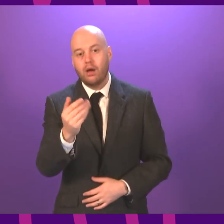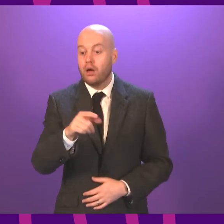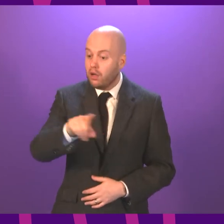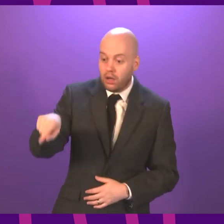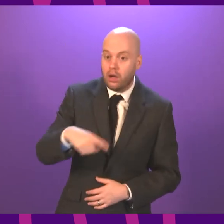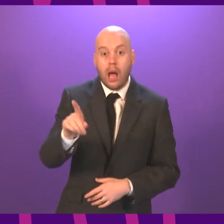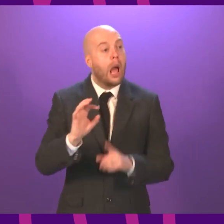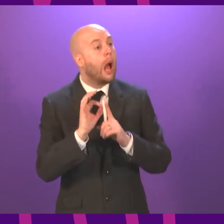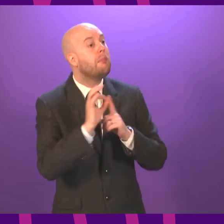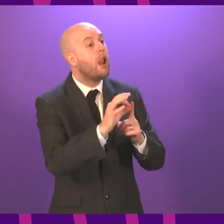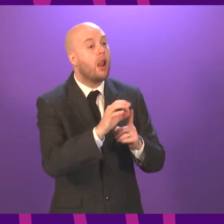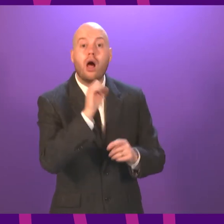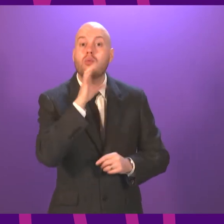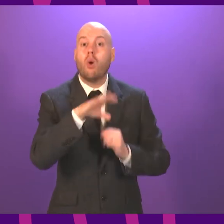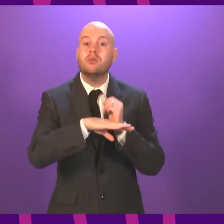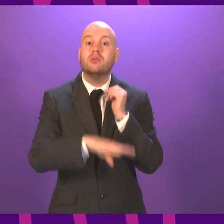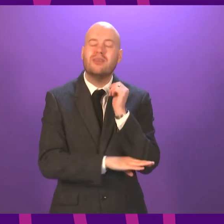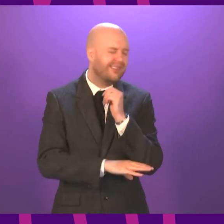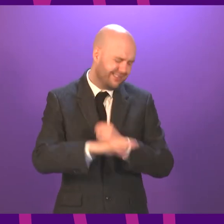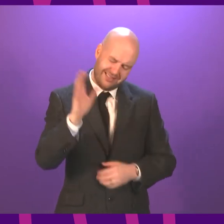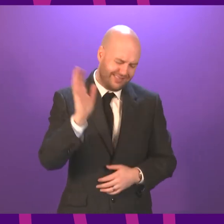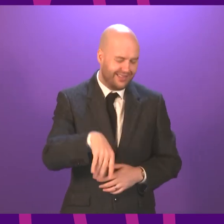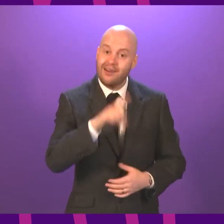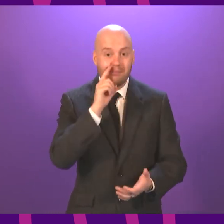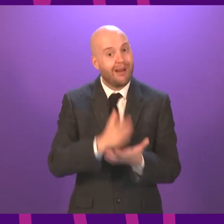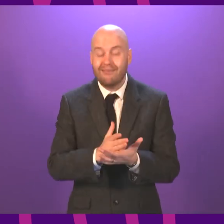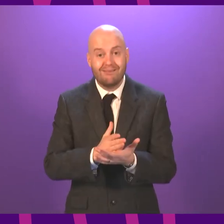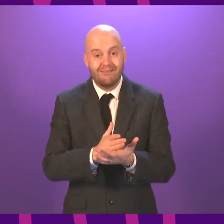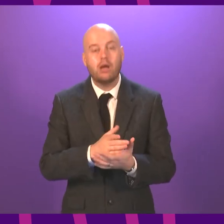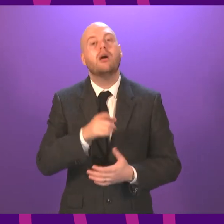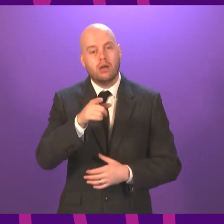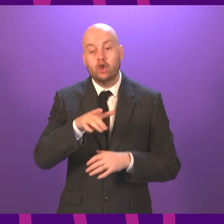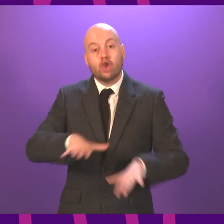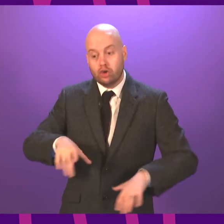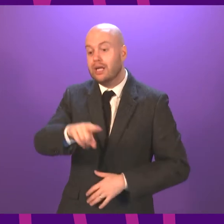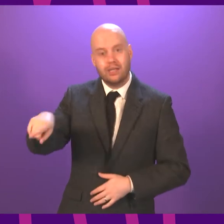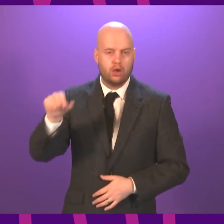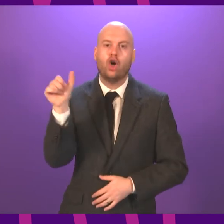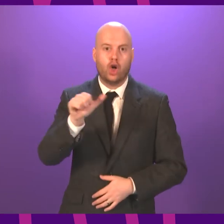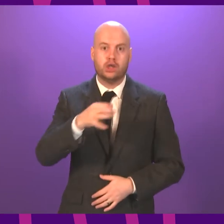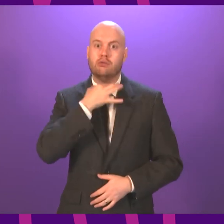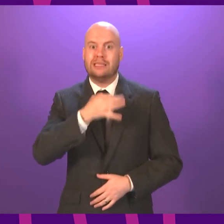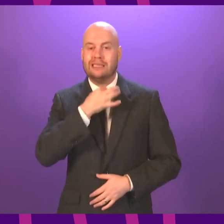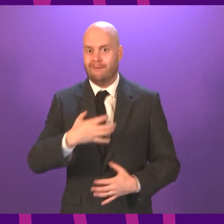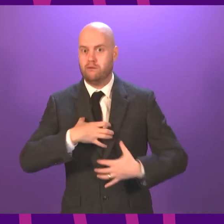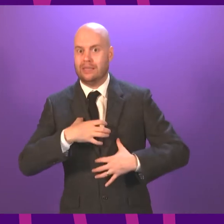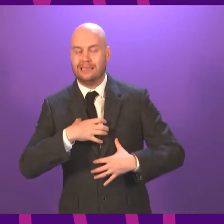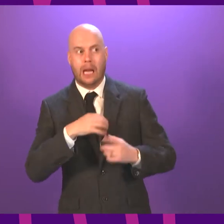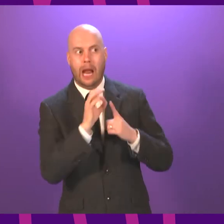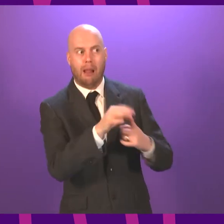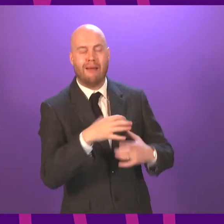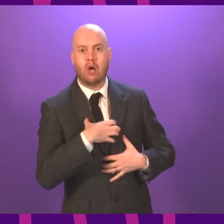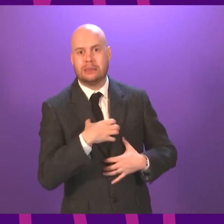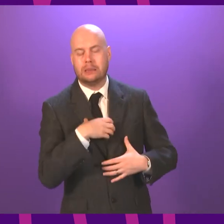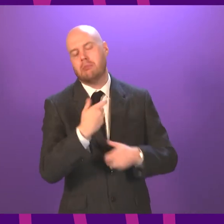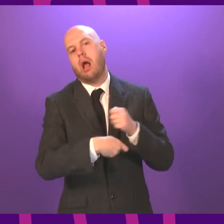how rare she says it is, it will be a risk for young people if they appeal. And once she does that, finally agree that no